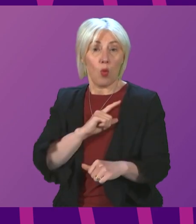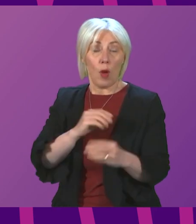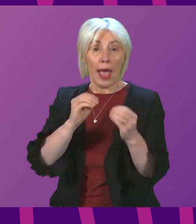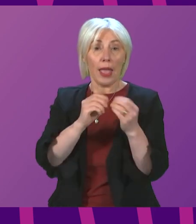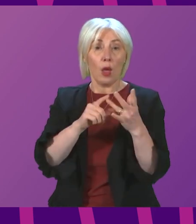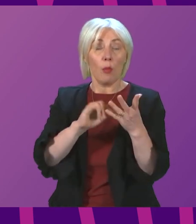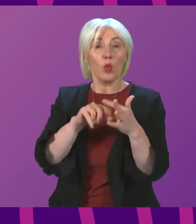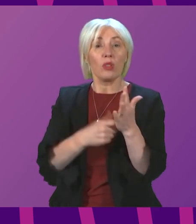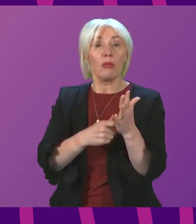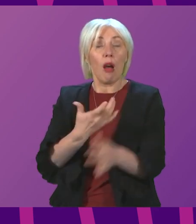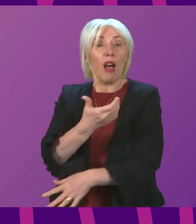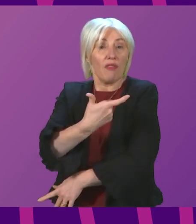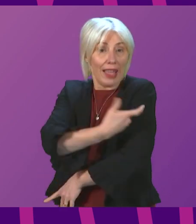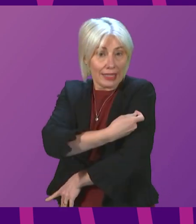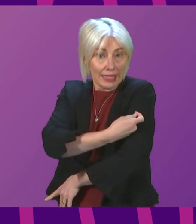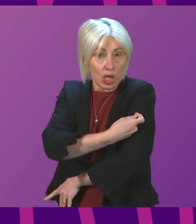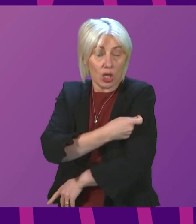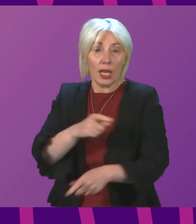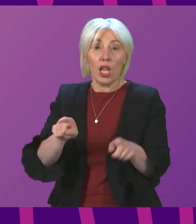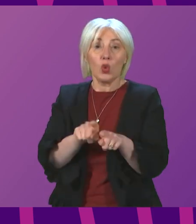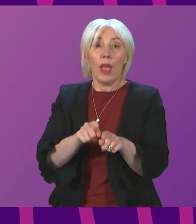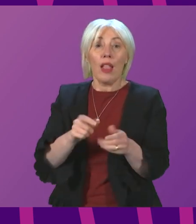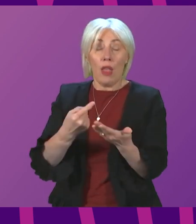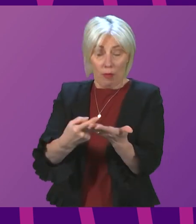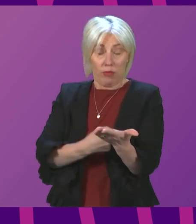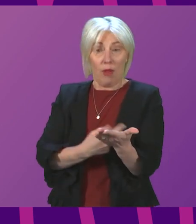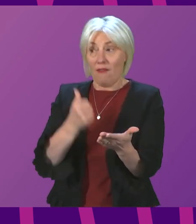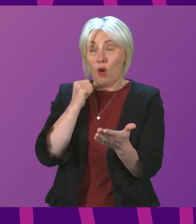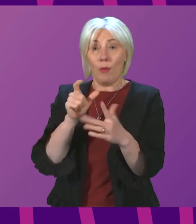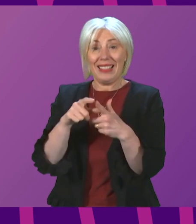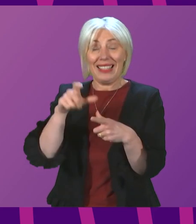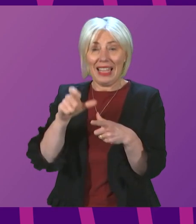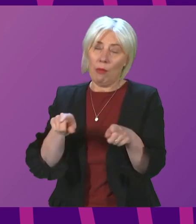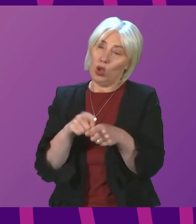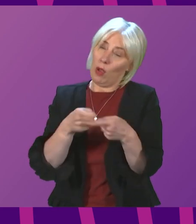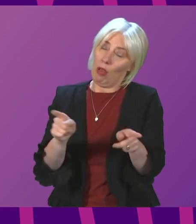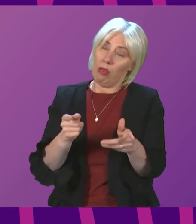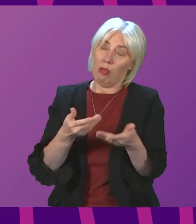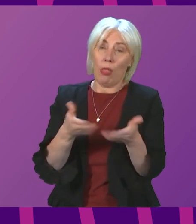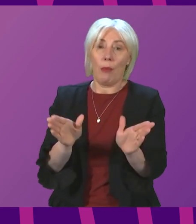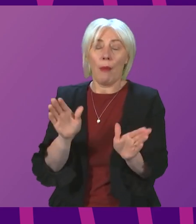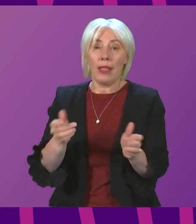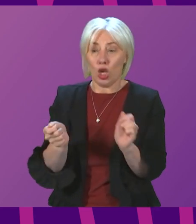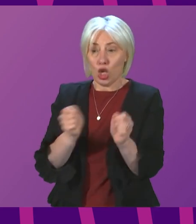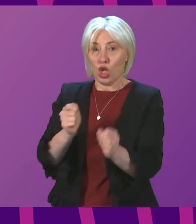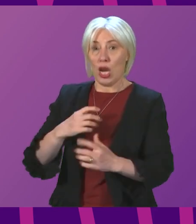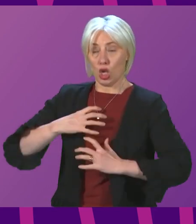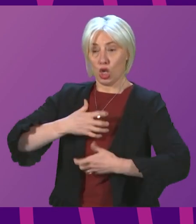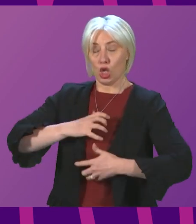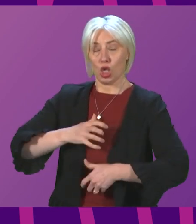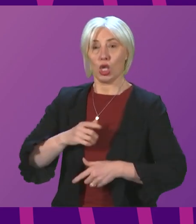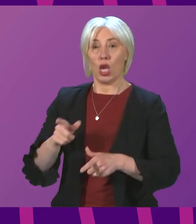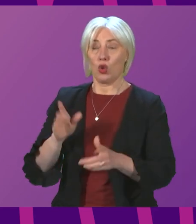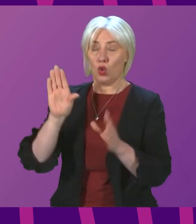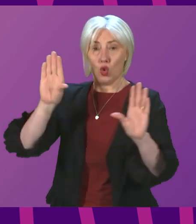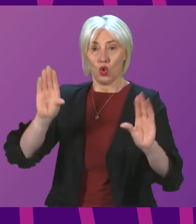vaccination, the proportionate measures introduced in December and, of course, the willingness of the public to adapt behaviour to stem transmission. All of